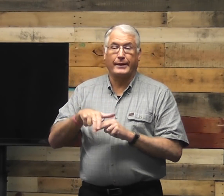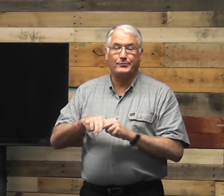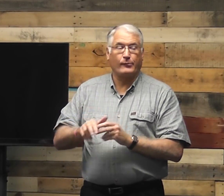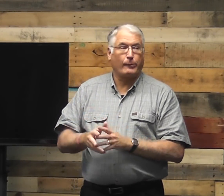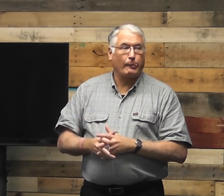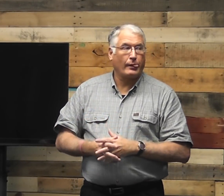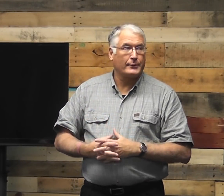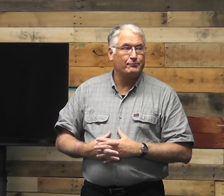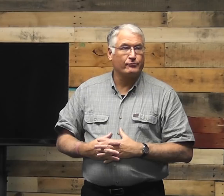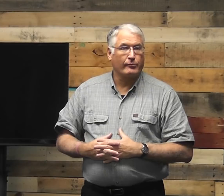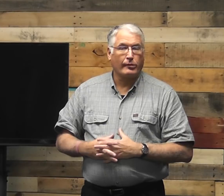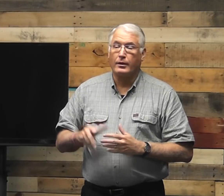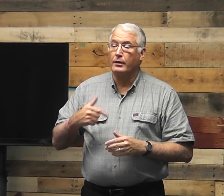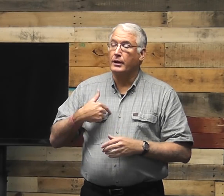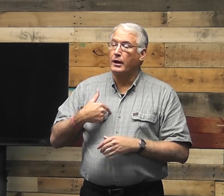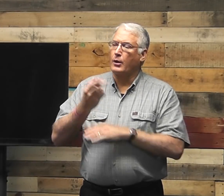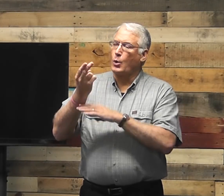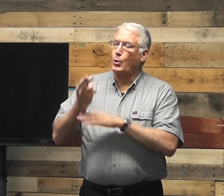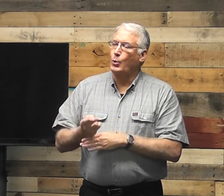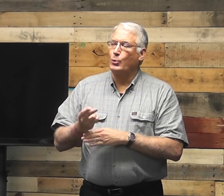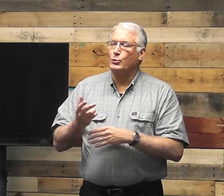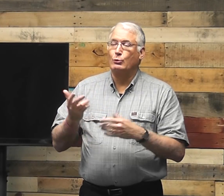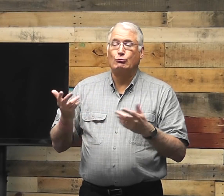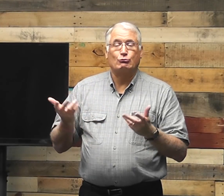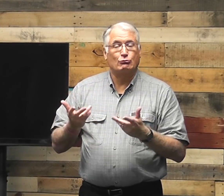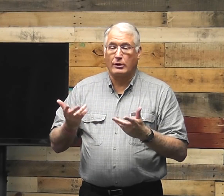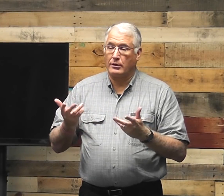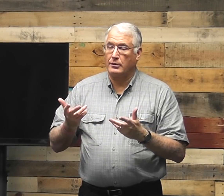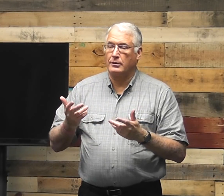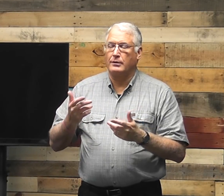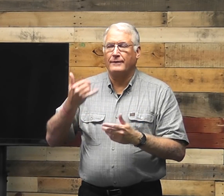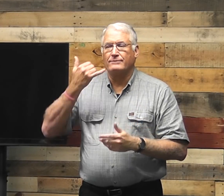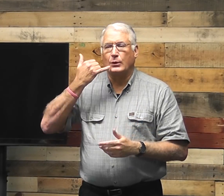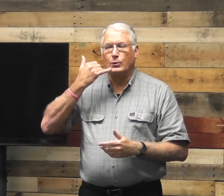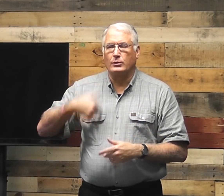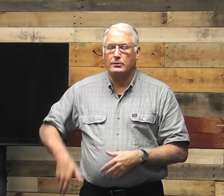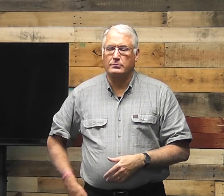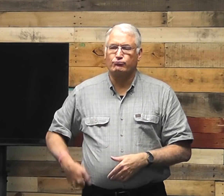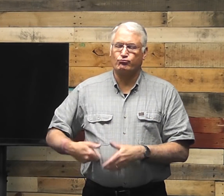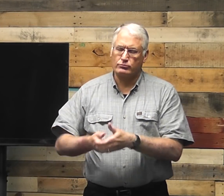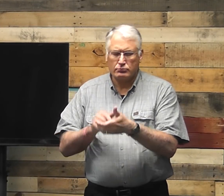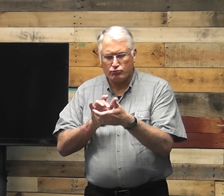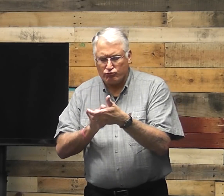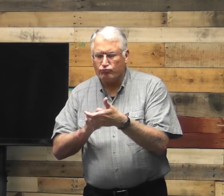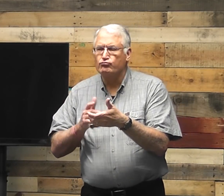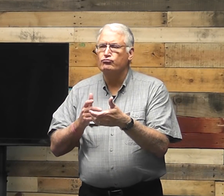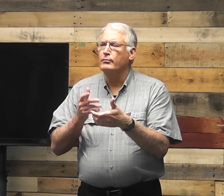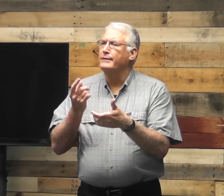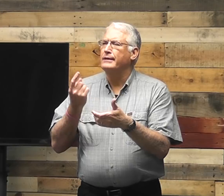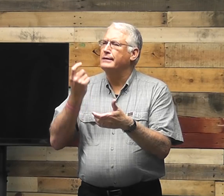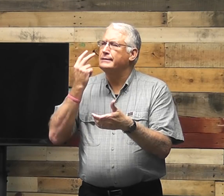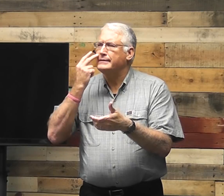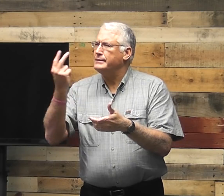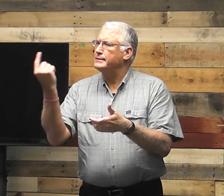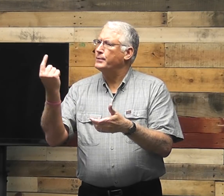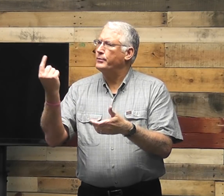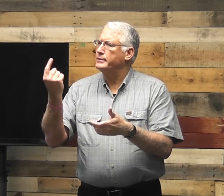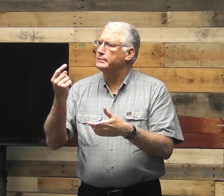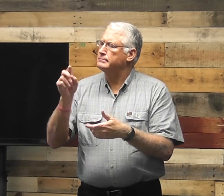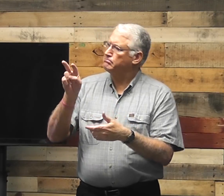one of those. So I just sat out and waited, and you know, I took my phone out, you know, if I'd